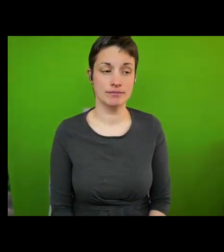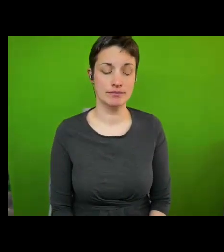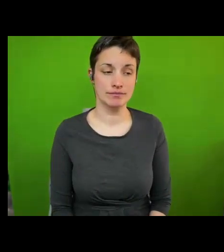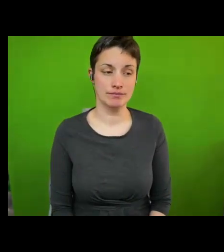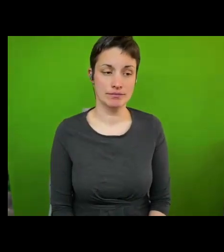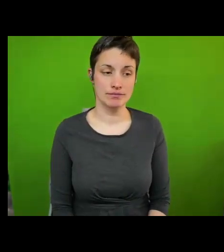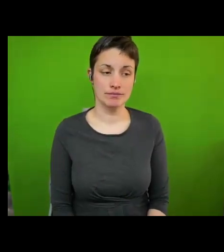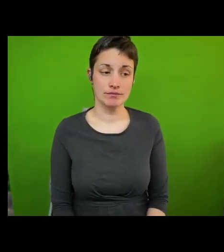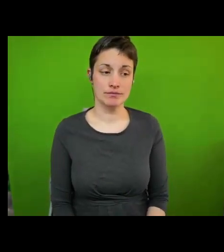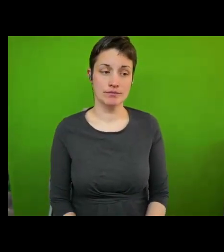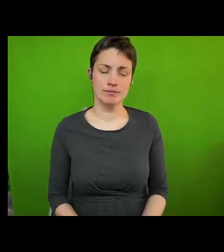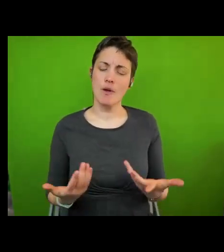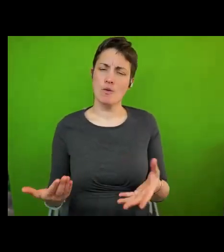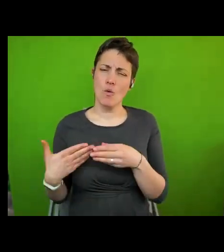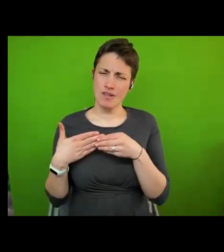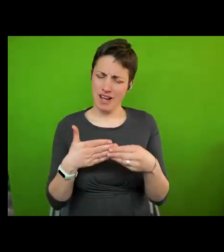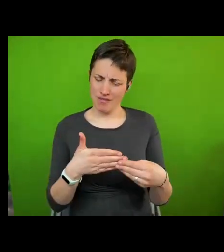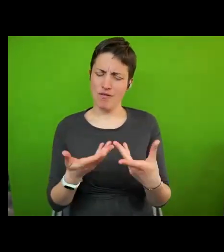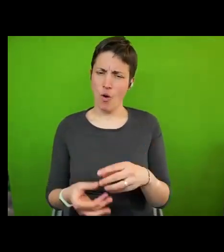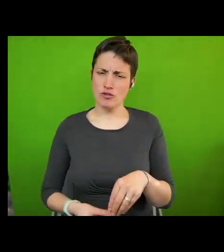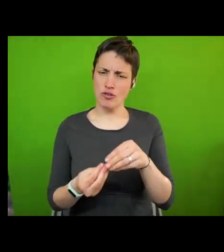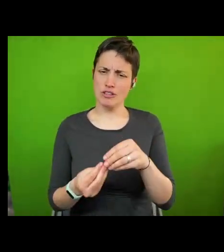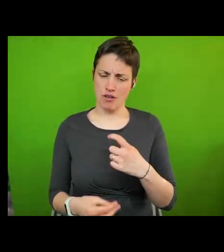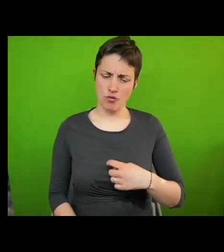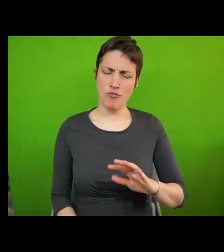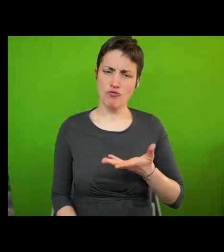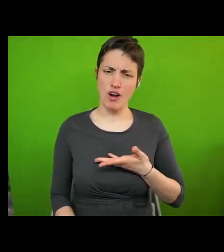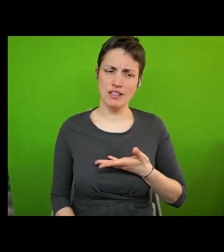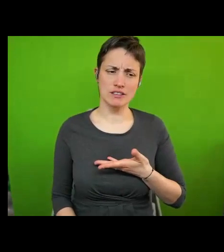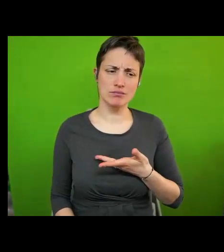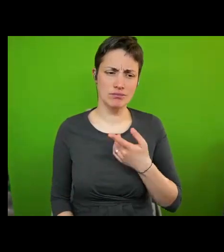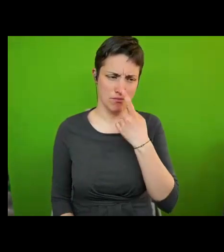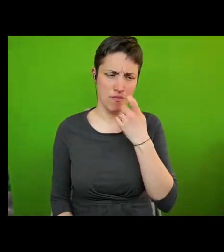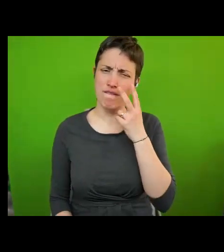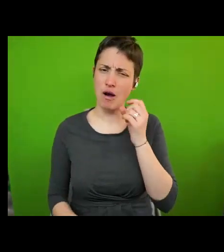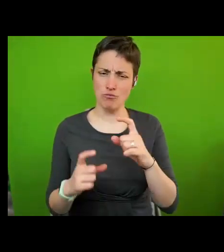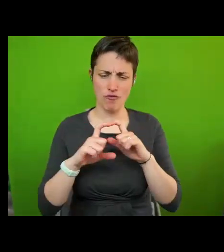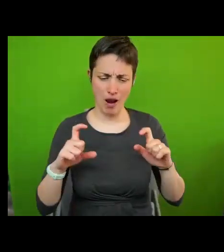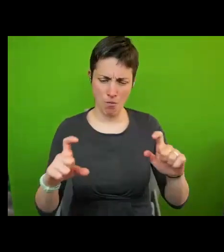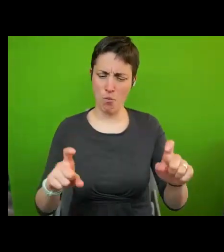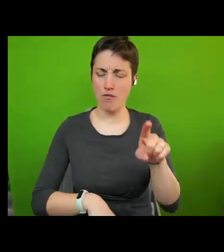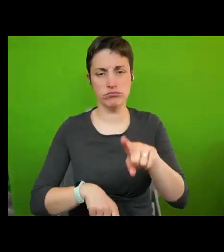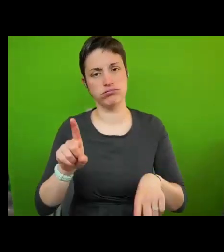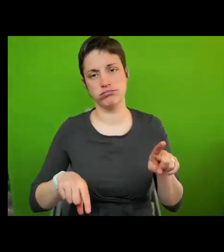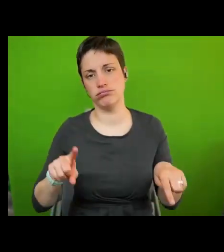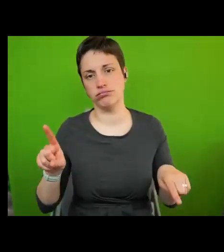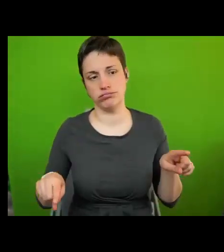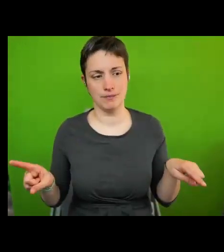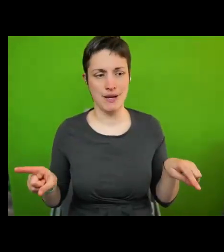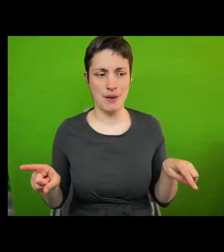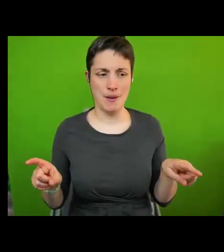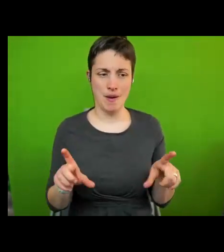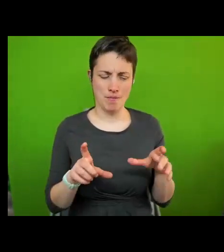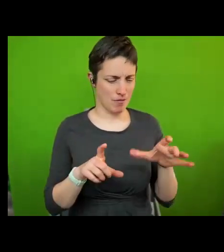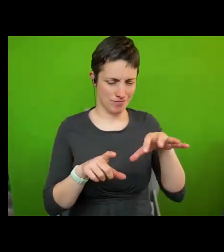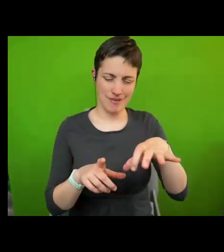guidance on the construction of human rights can be found now in very different frameworks and these frameworks demonstrate that there is a consolidation